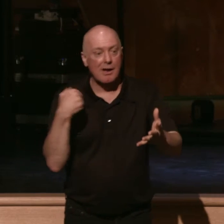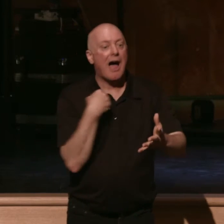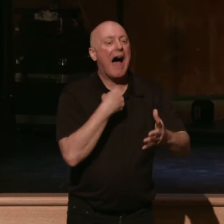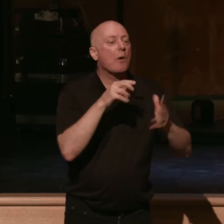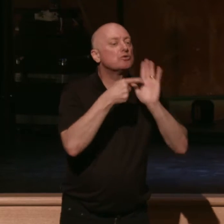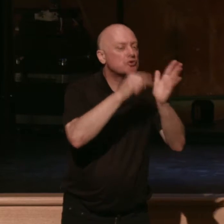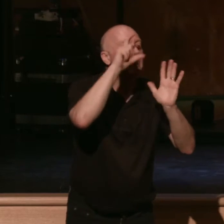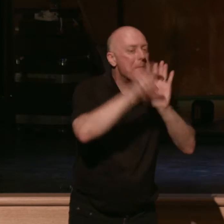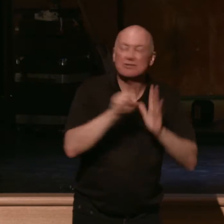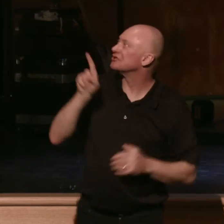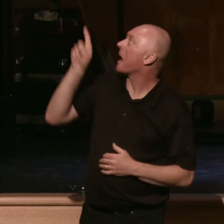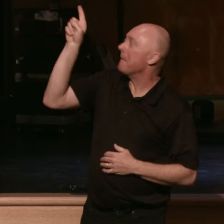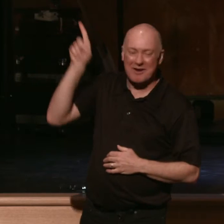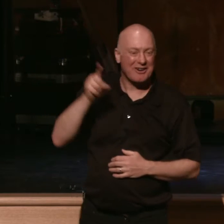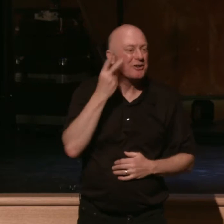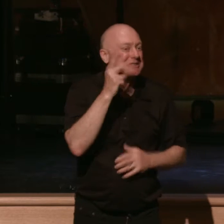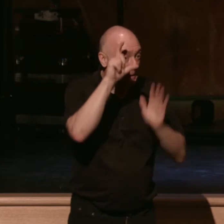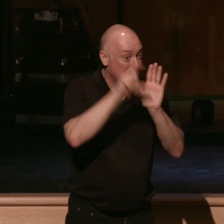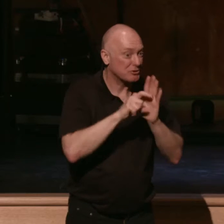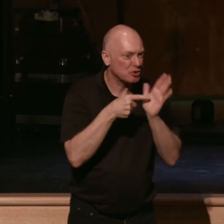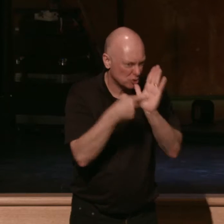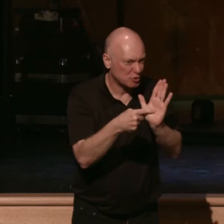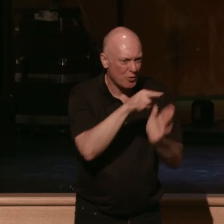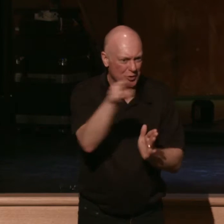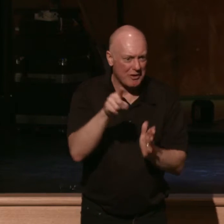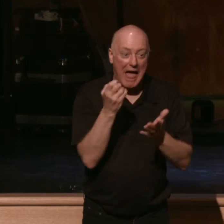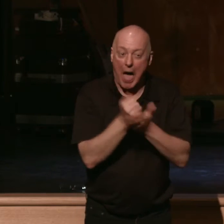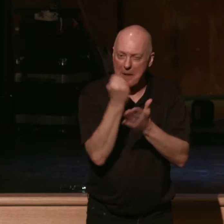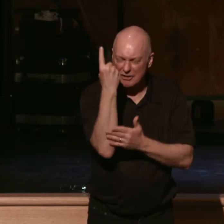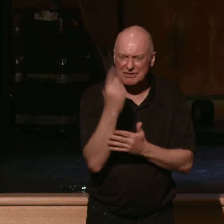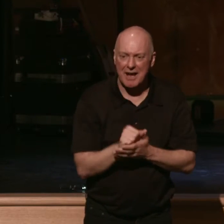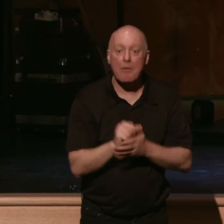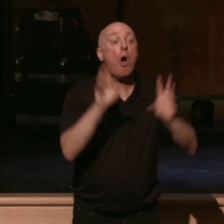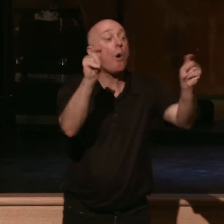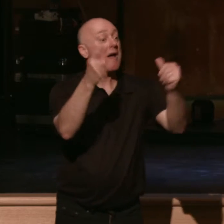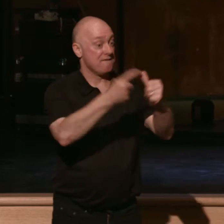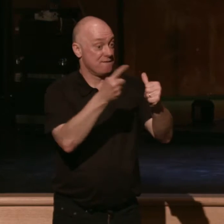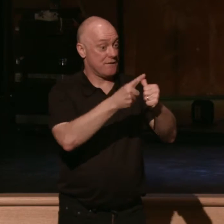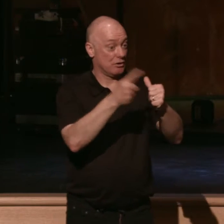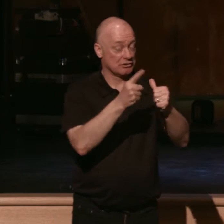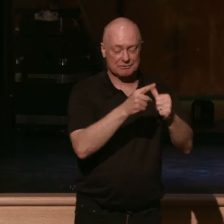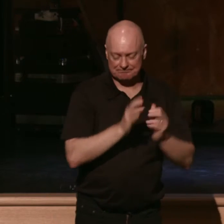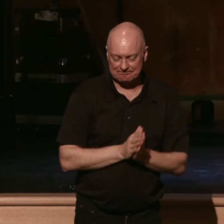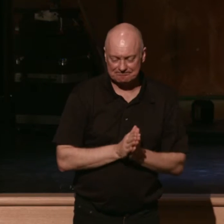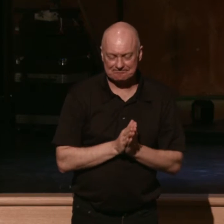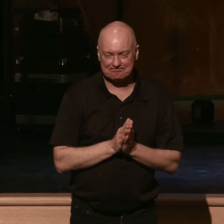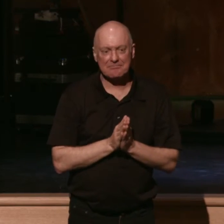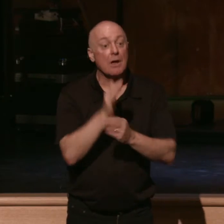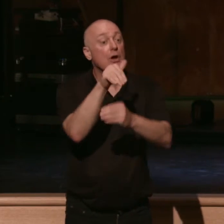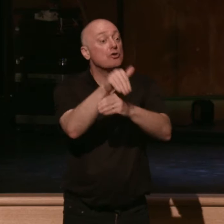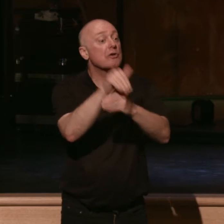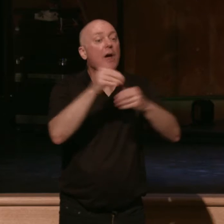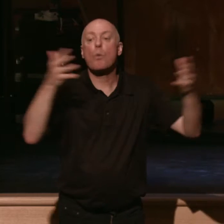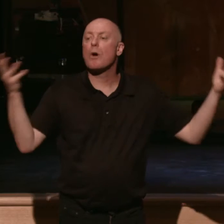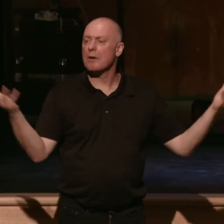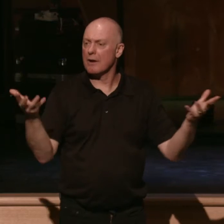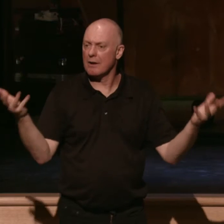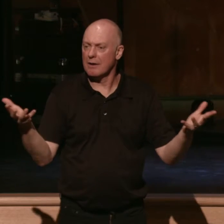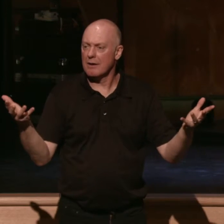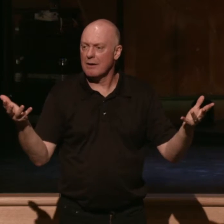I hope will be helpful in understanding what's going on. So let me give you this. First point in our talk tonight is this. It's a very basic